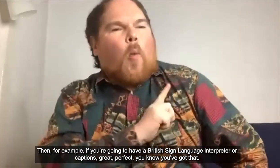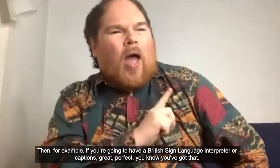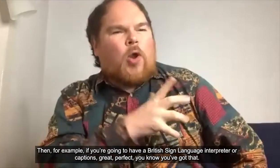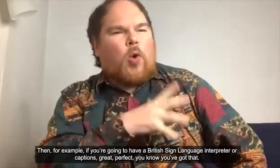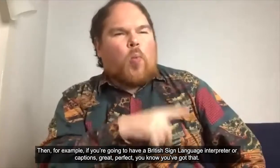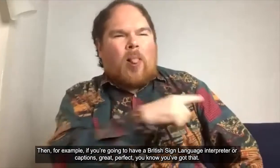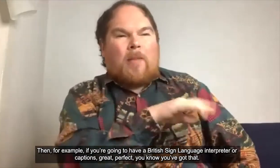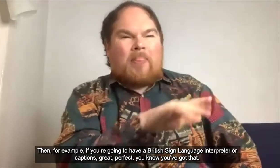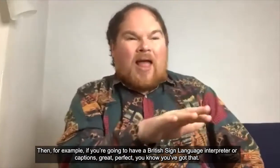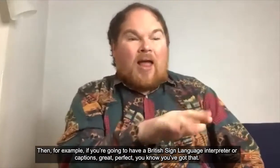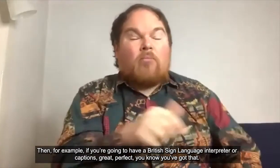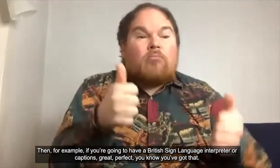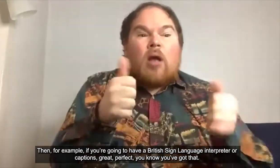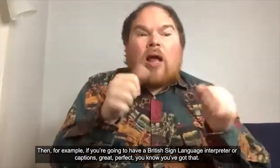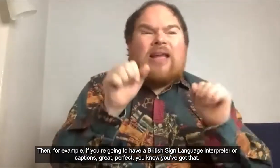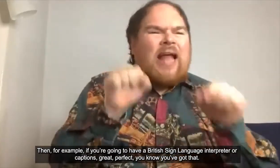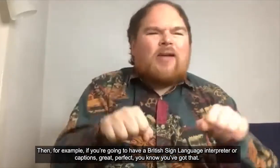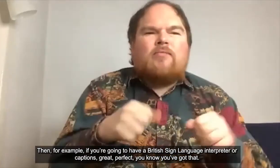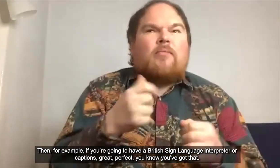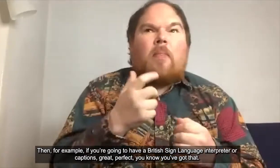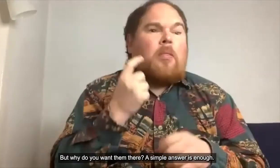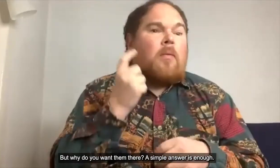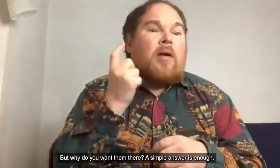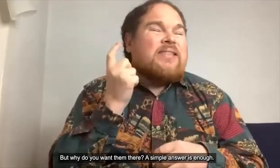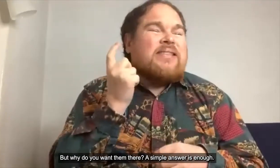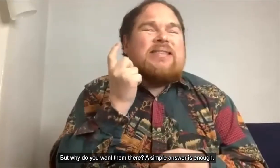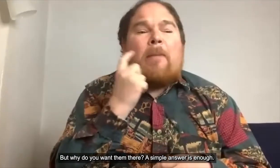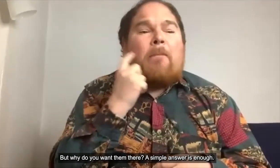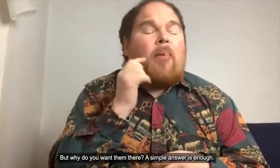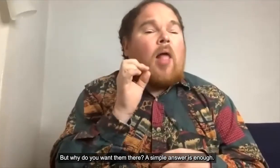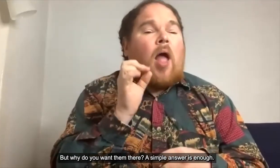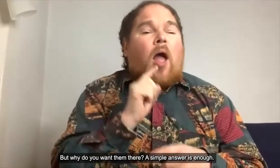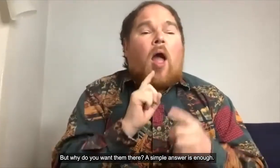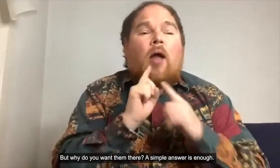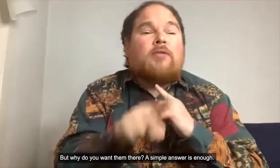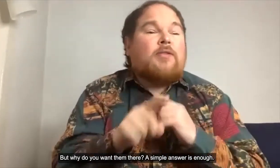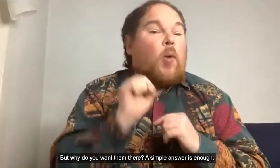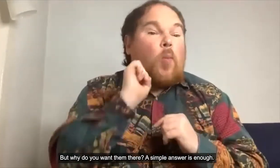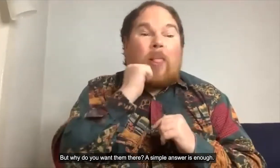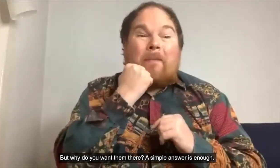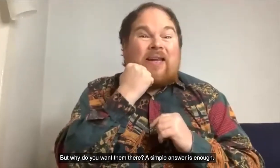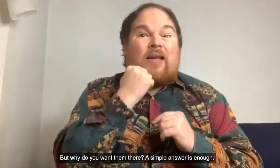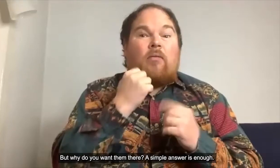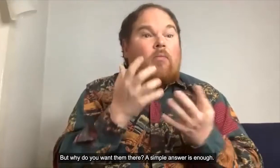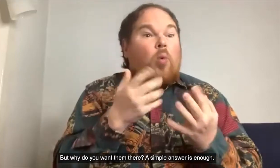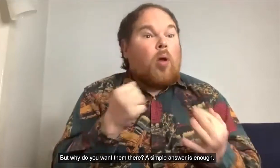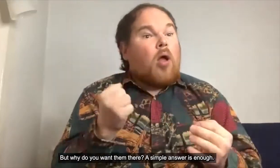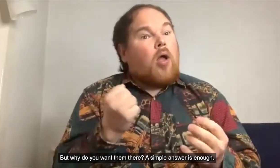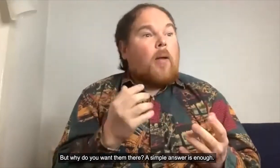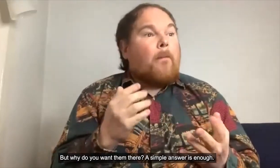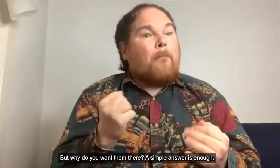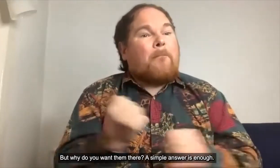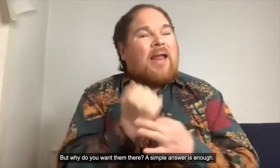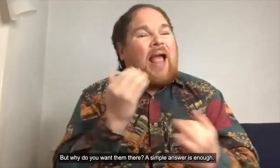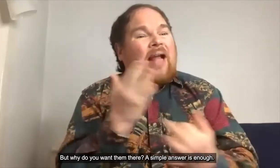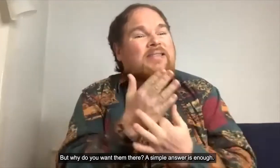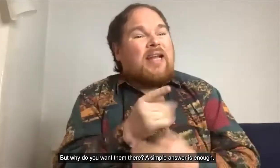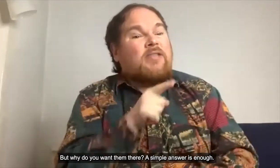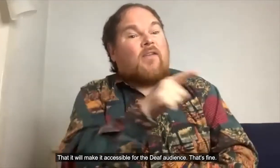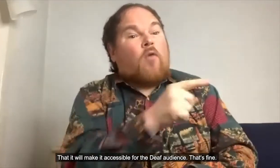know you've got that but then why do you want them there so you know a simple answer is enough